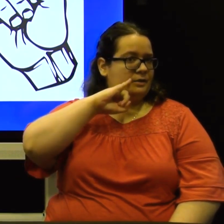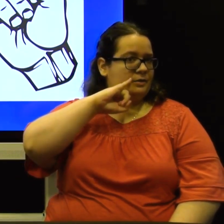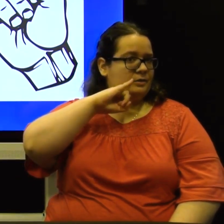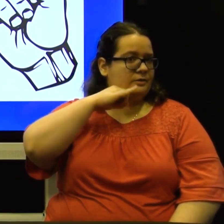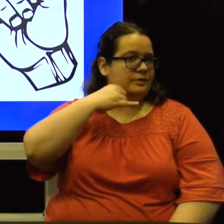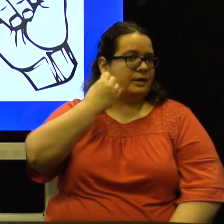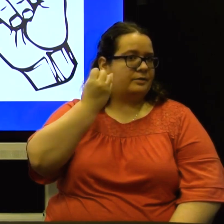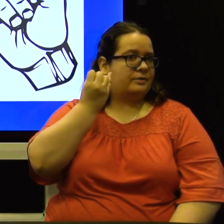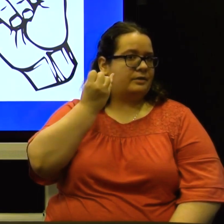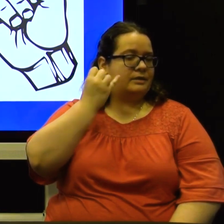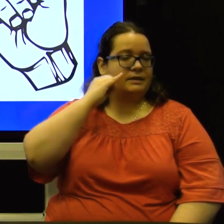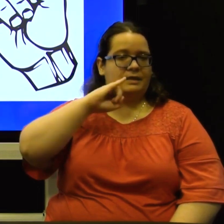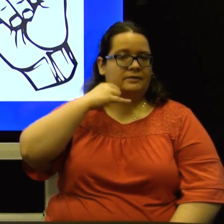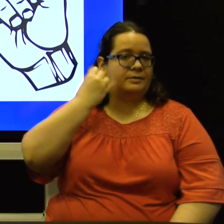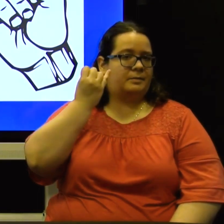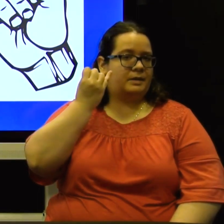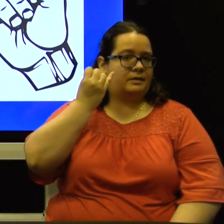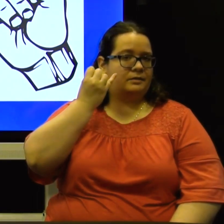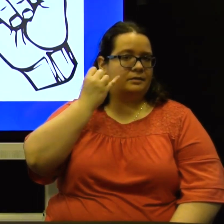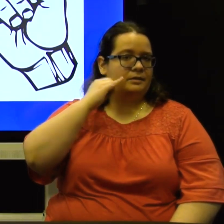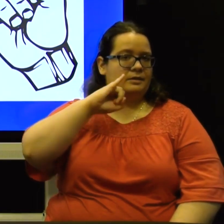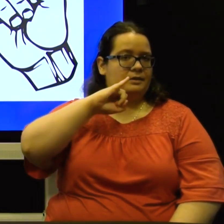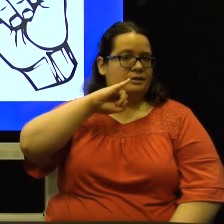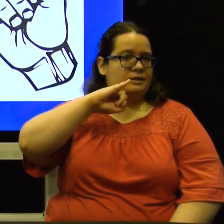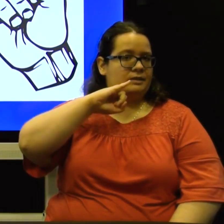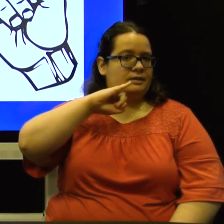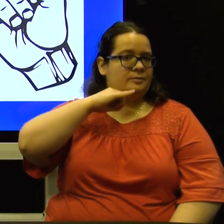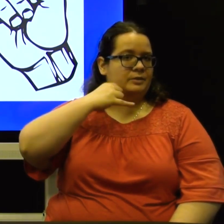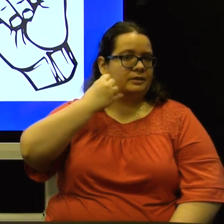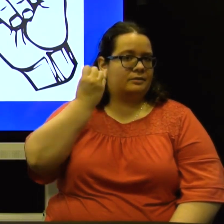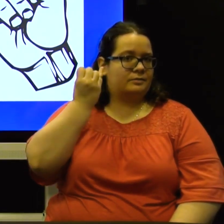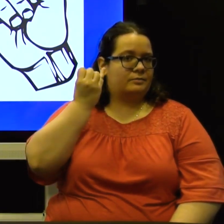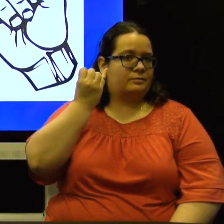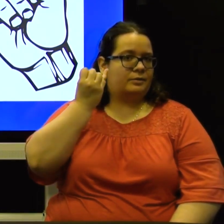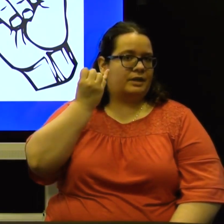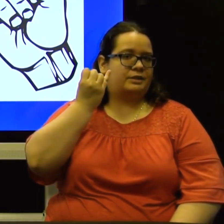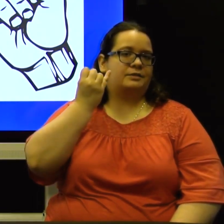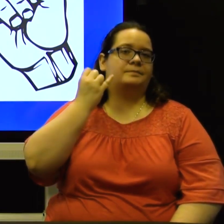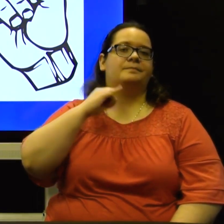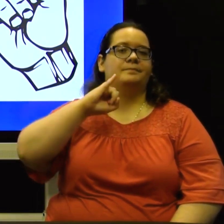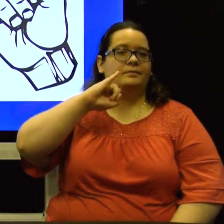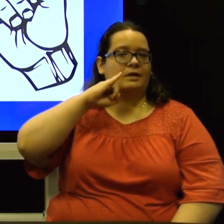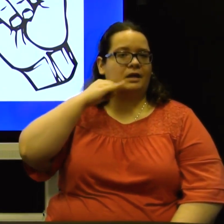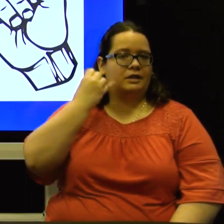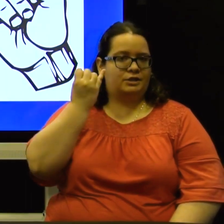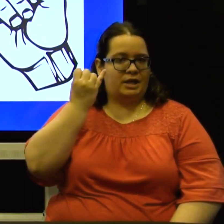the corner of your mouth. It doesn't have to be big. Just a simple little rotation. J.